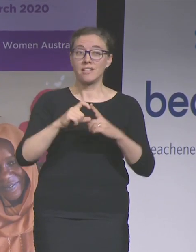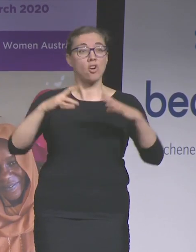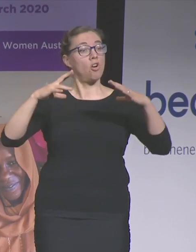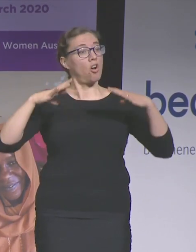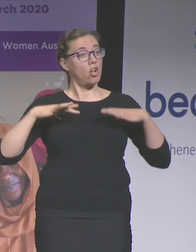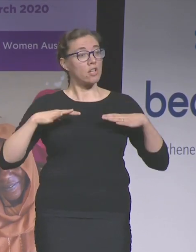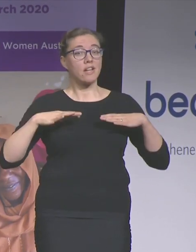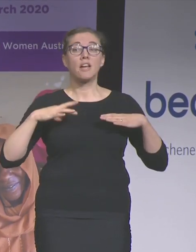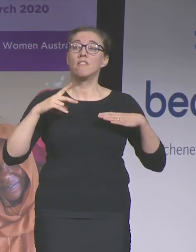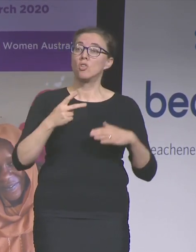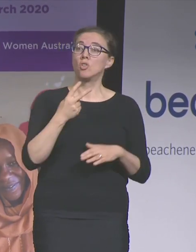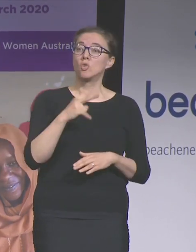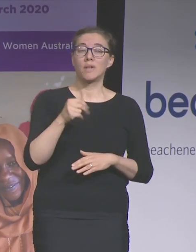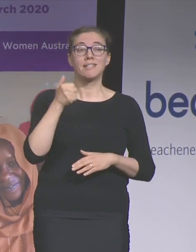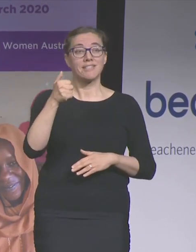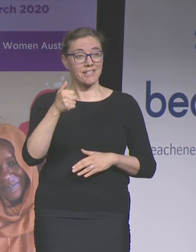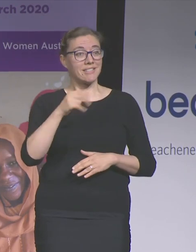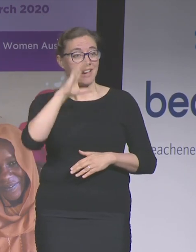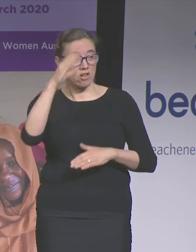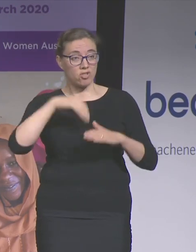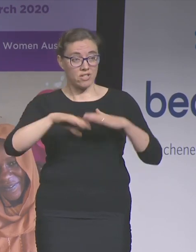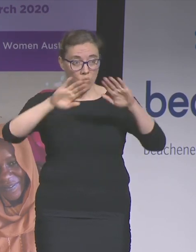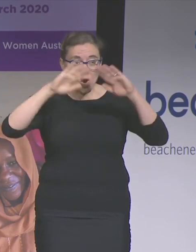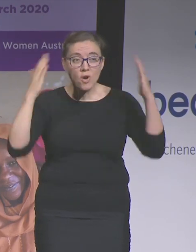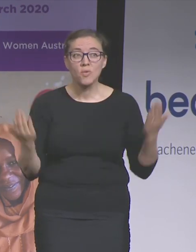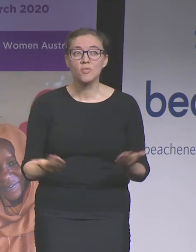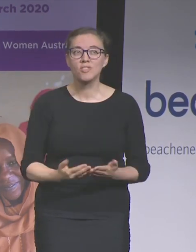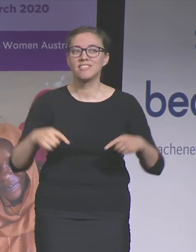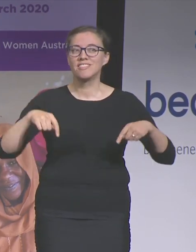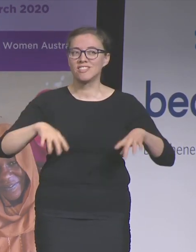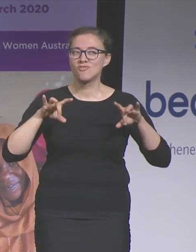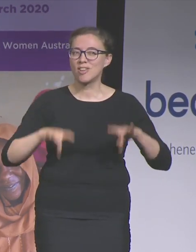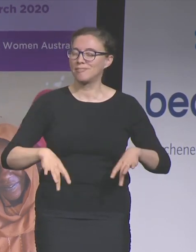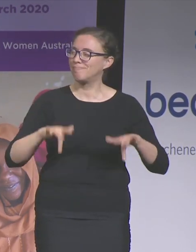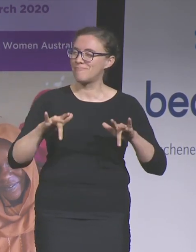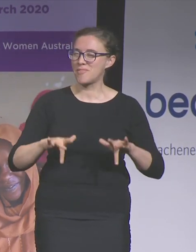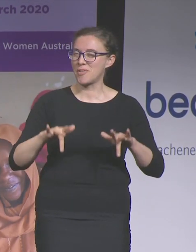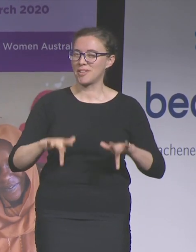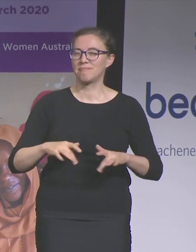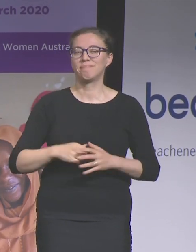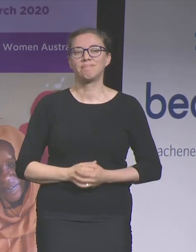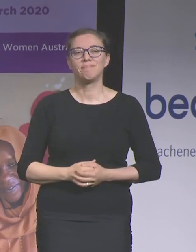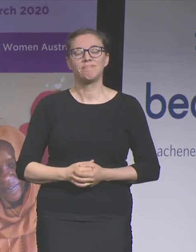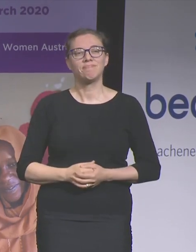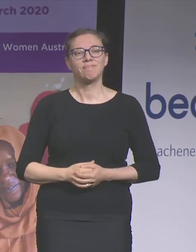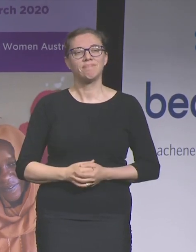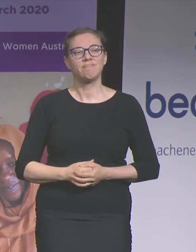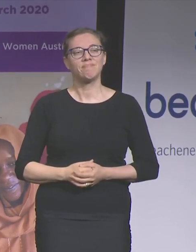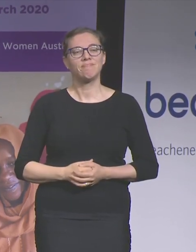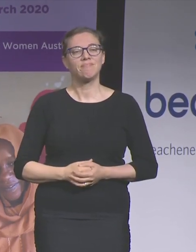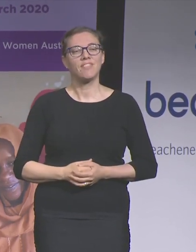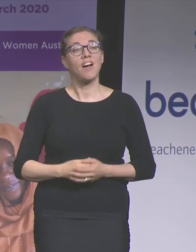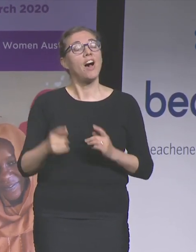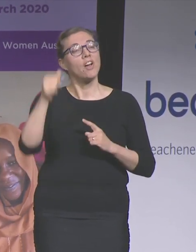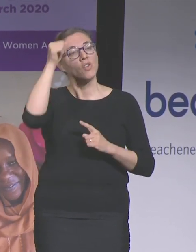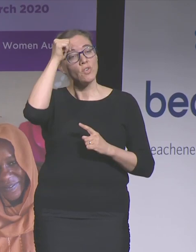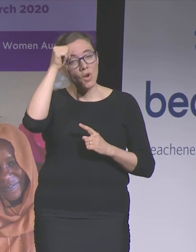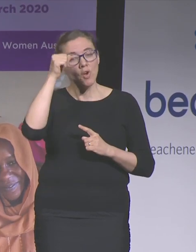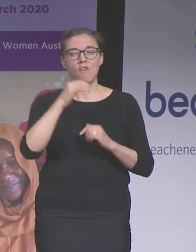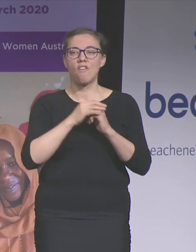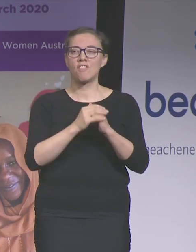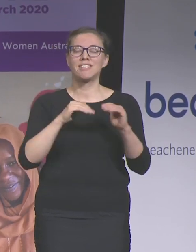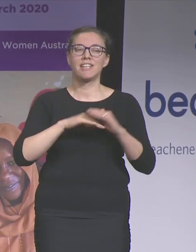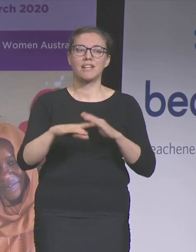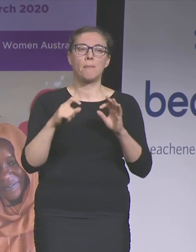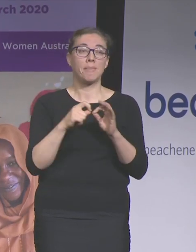world. It's not in Australia yet. And I know this yesterday because our friends at BPW Adelaide